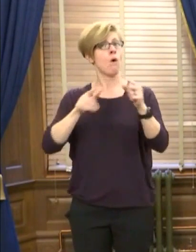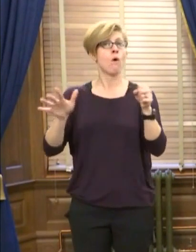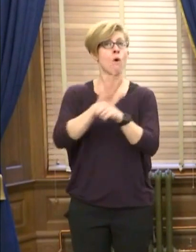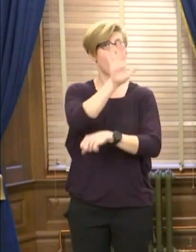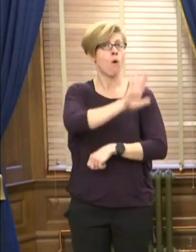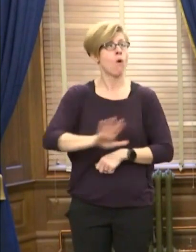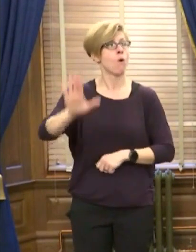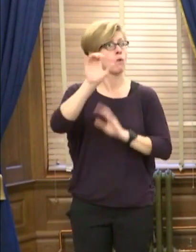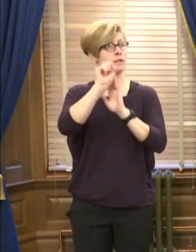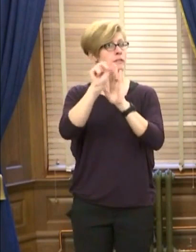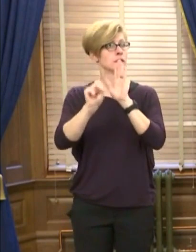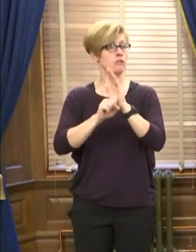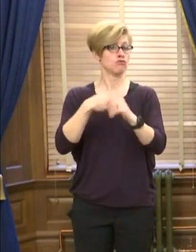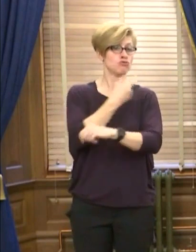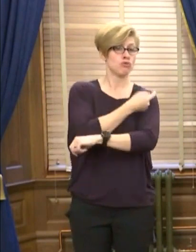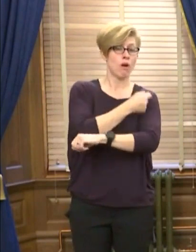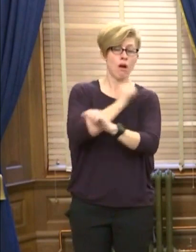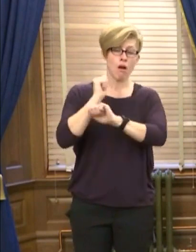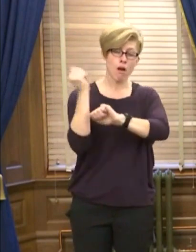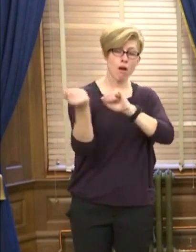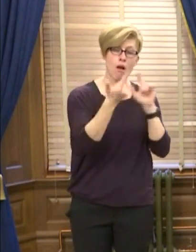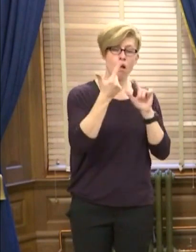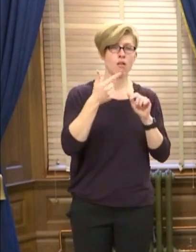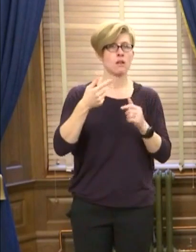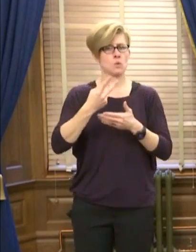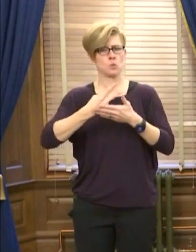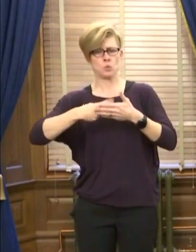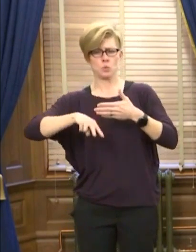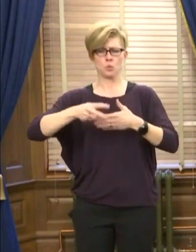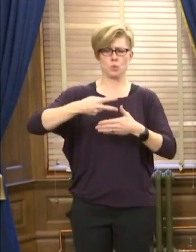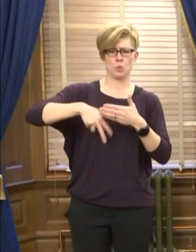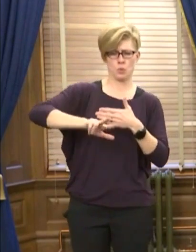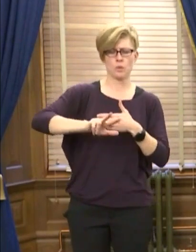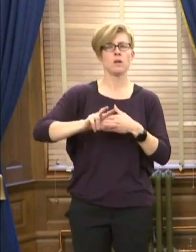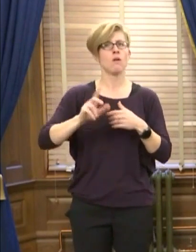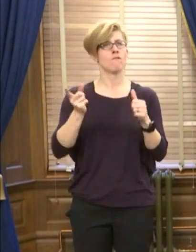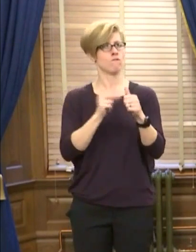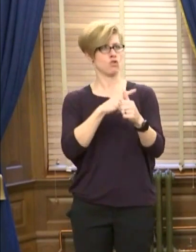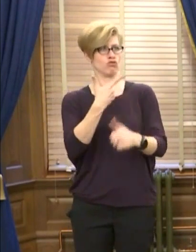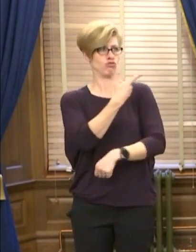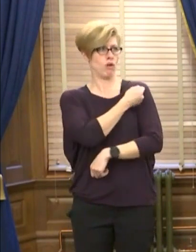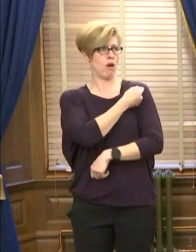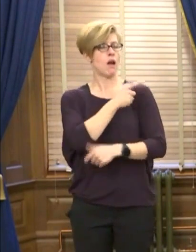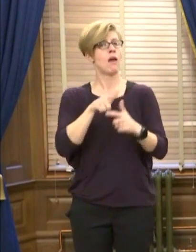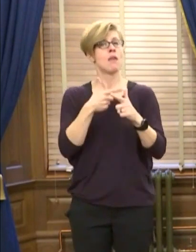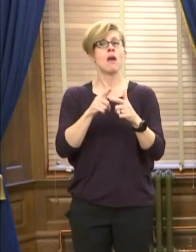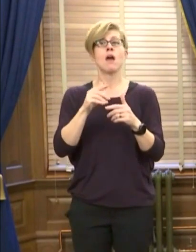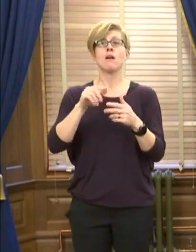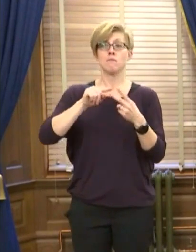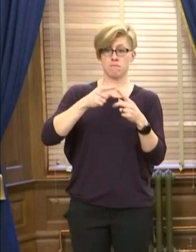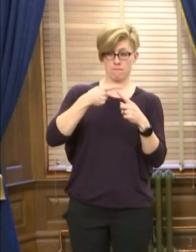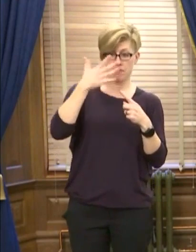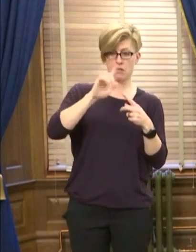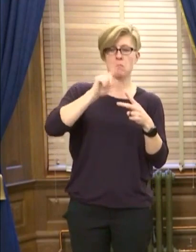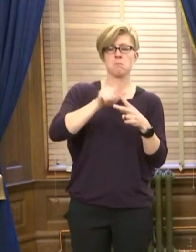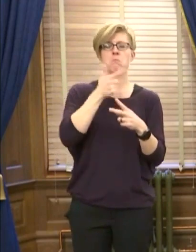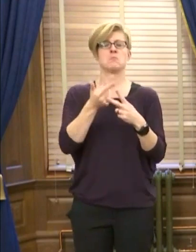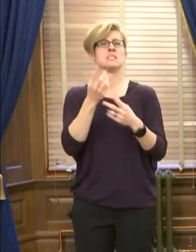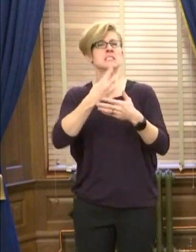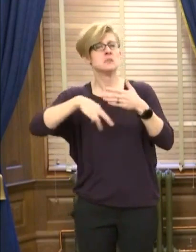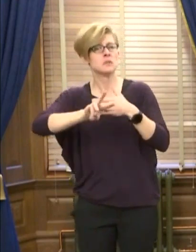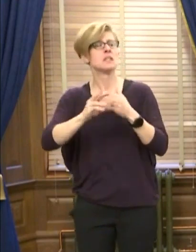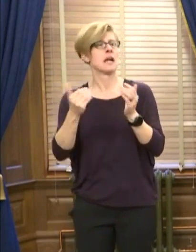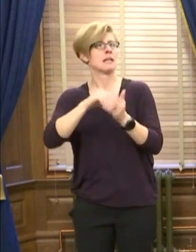vaccinated in the next couple of weeks with their first dose and shortly thereafter with their second doses. We're working closely